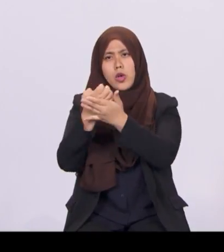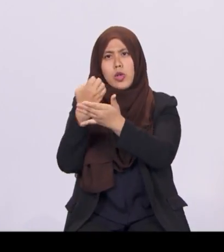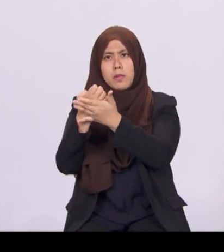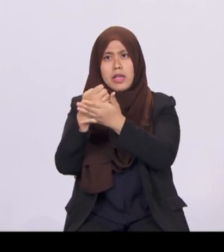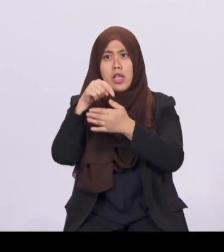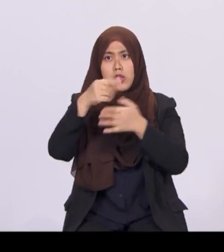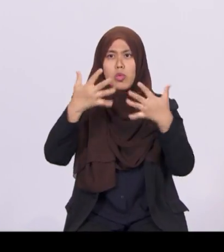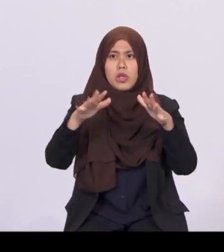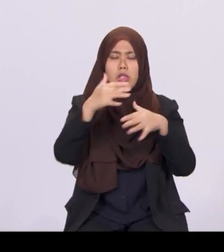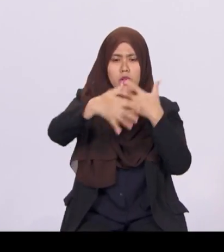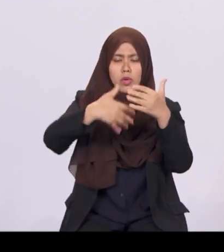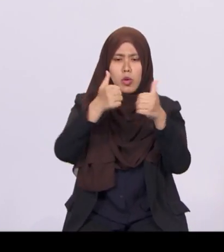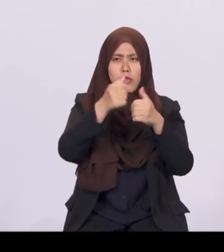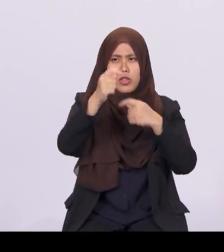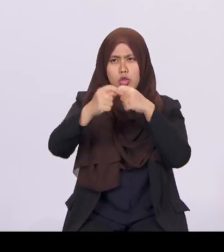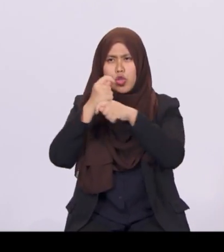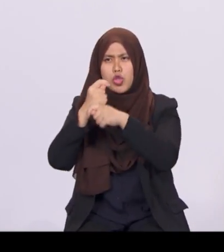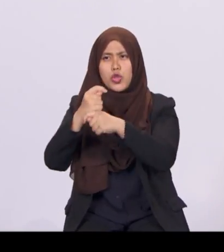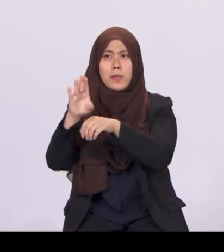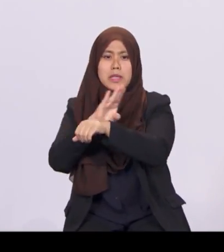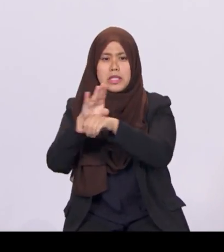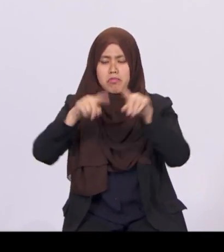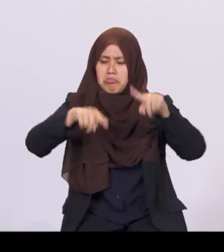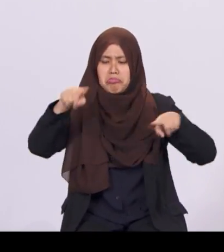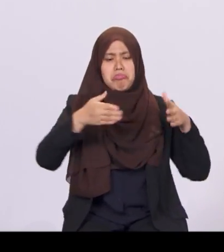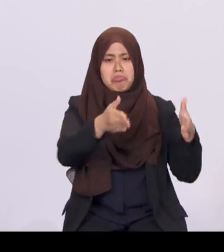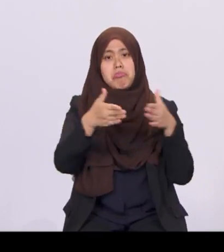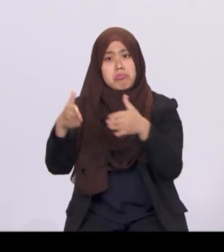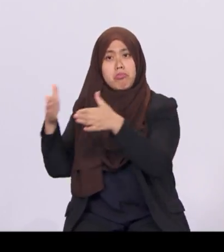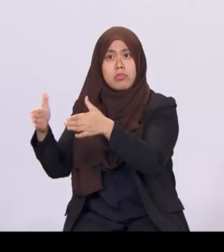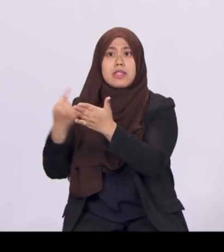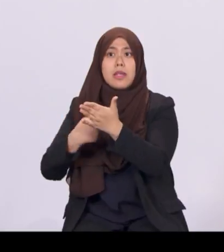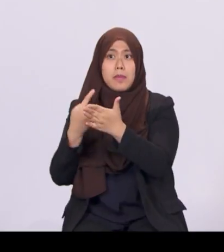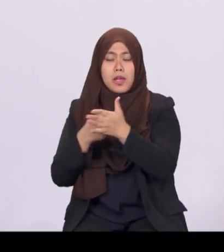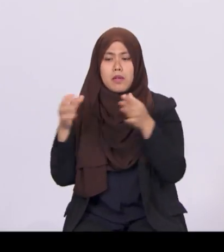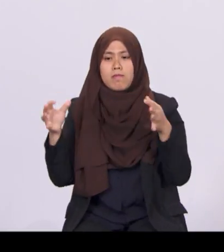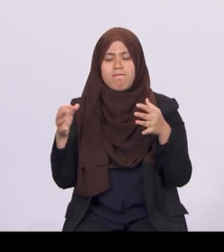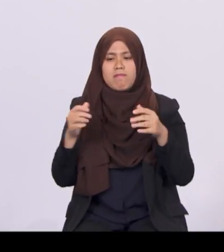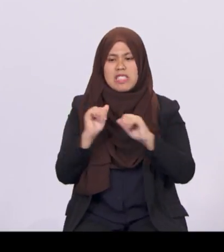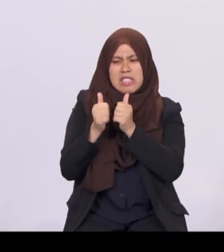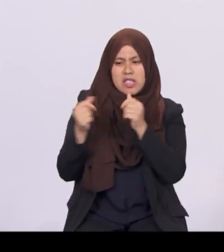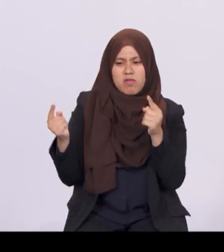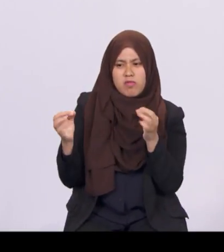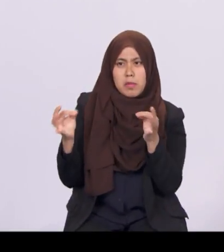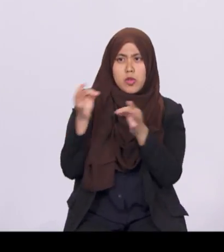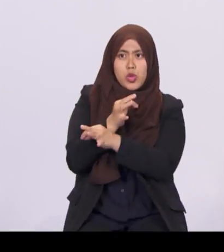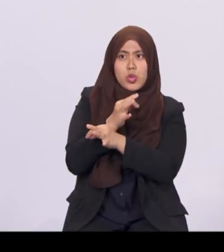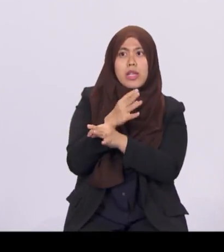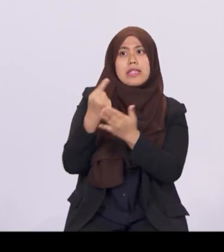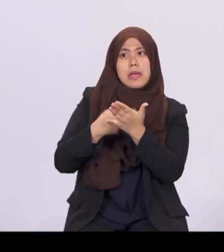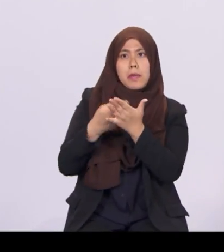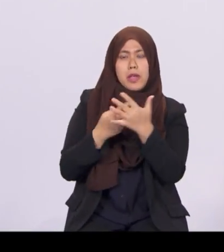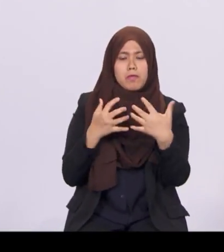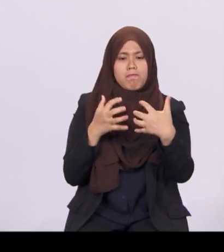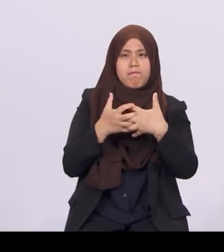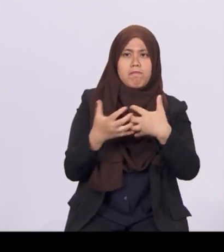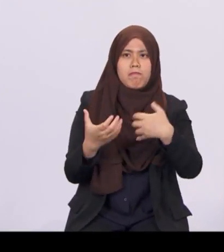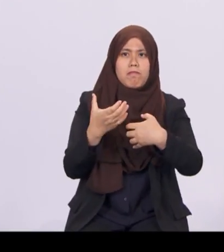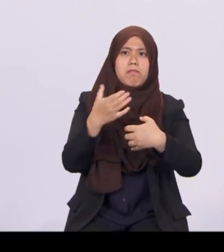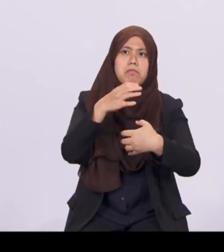different ways, sometimes as competing substitutes, sometimes as complementary enablers. New